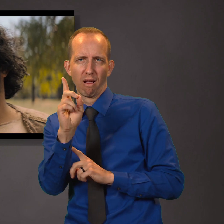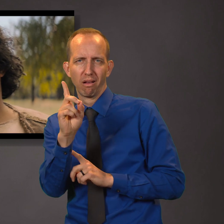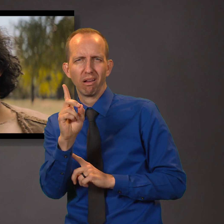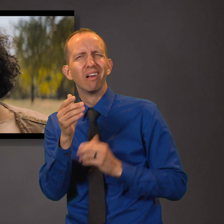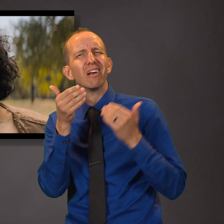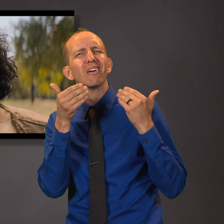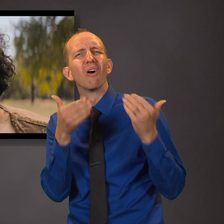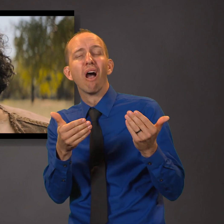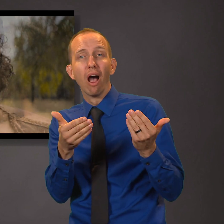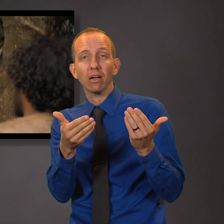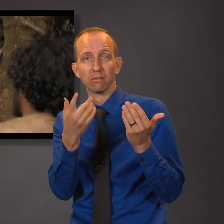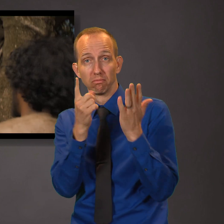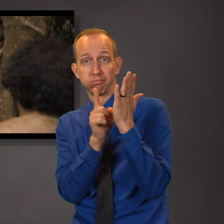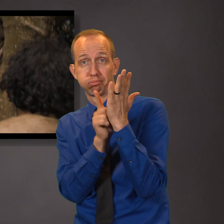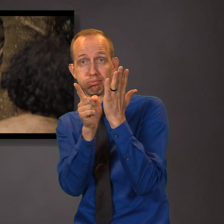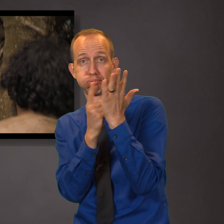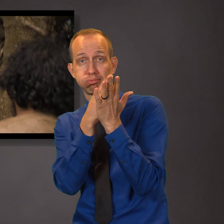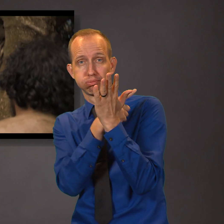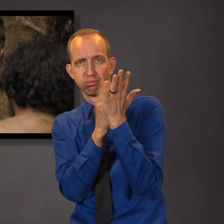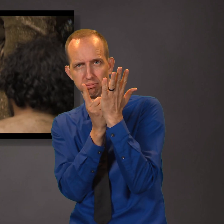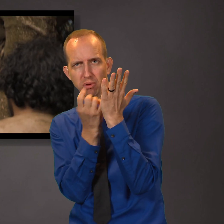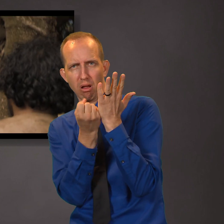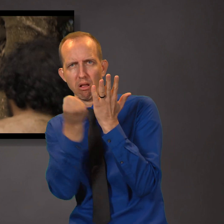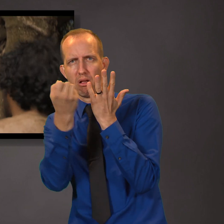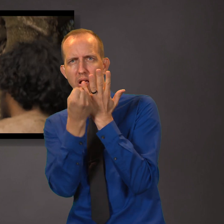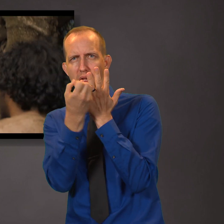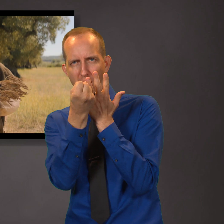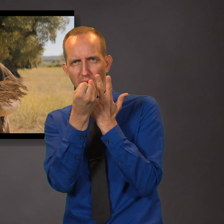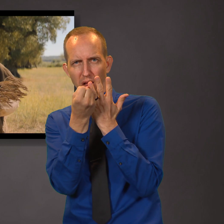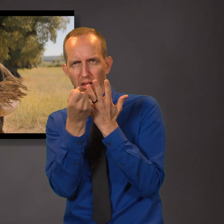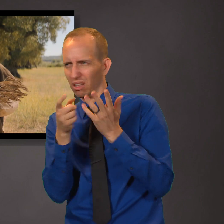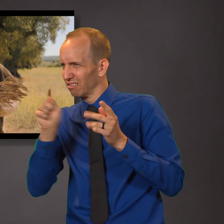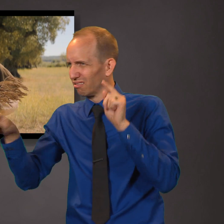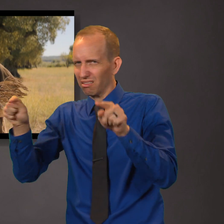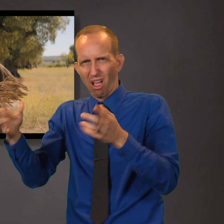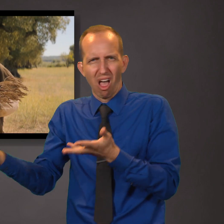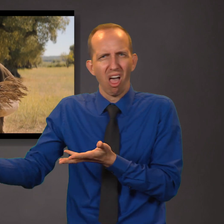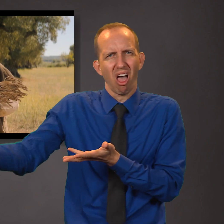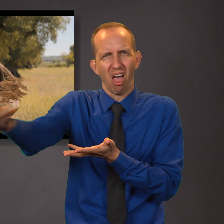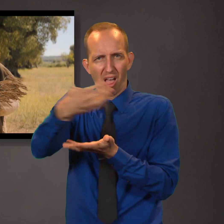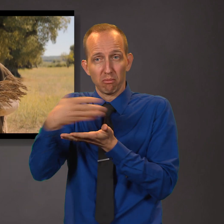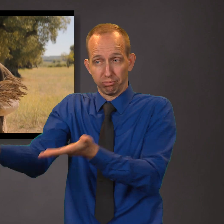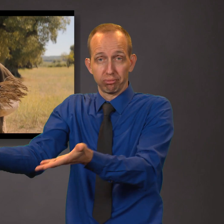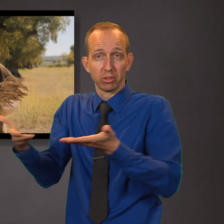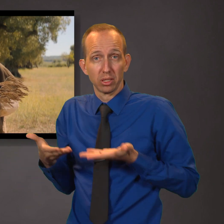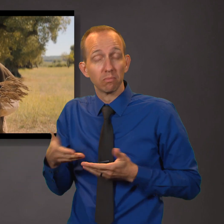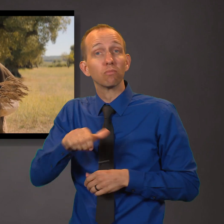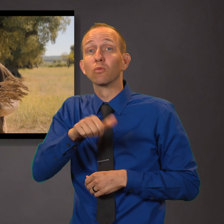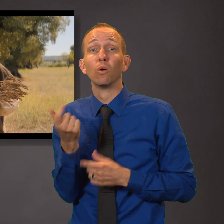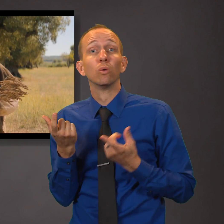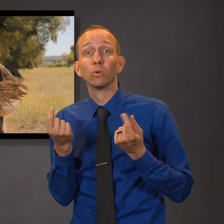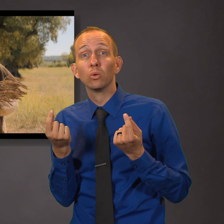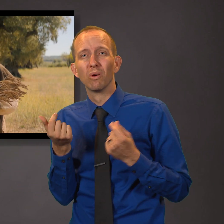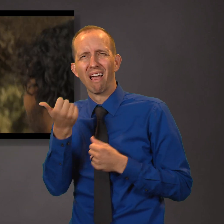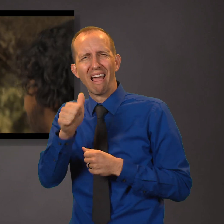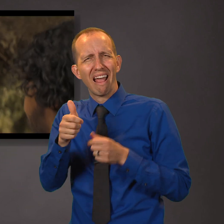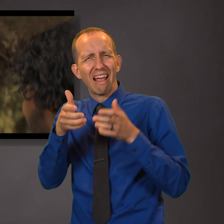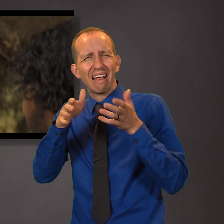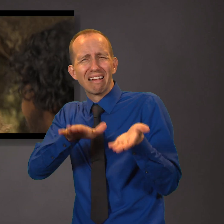Go and pluck the branches from a wild olive tree, and bring them hither unto me. And we will pluck off those main branches which are beginning to wither